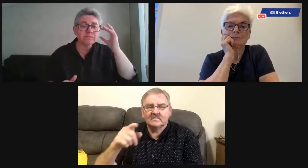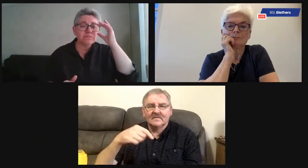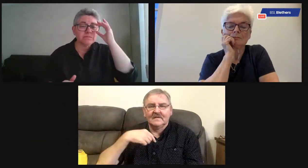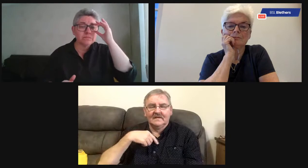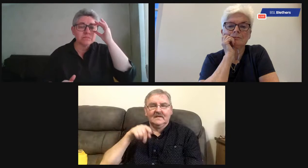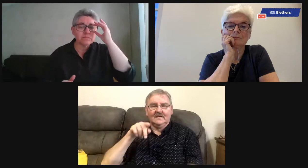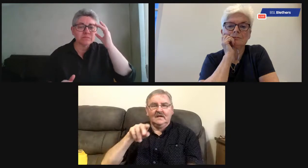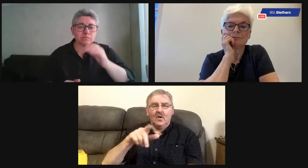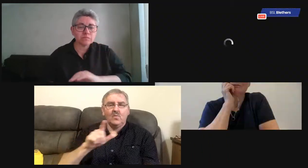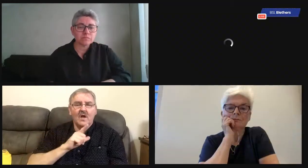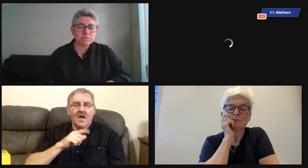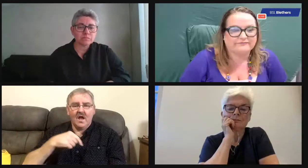Yeah.